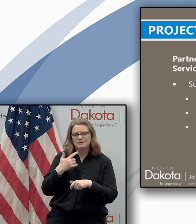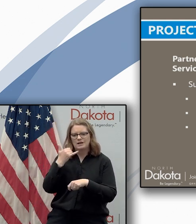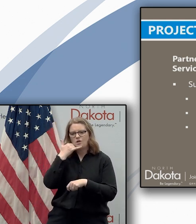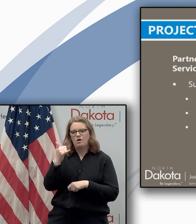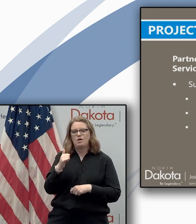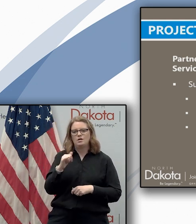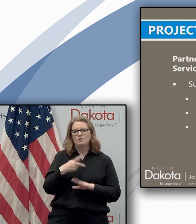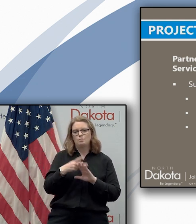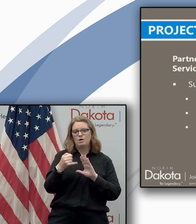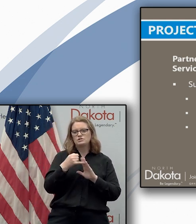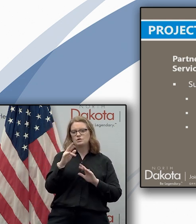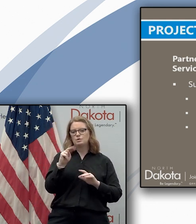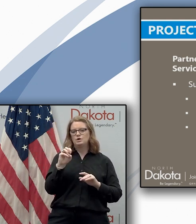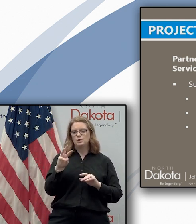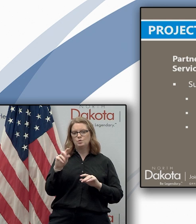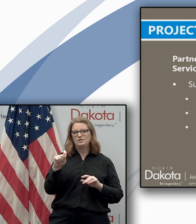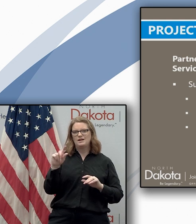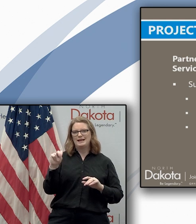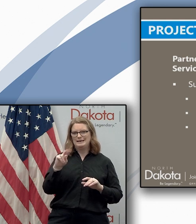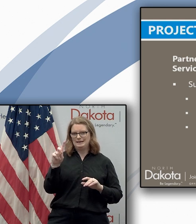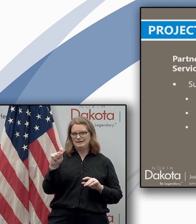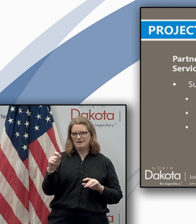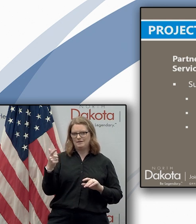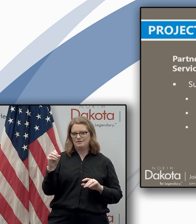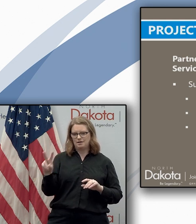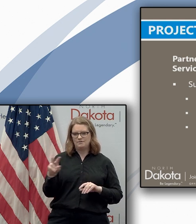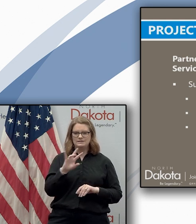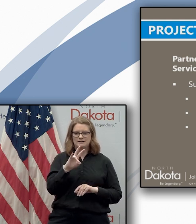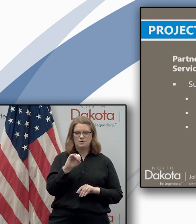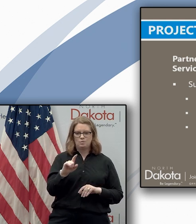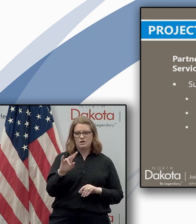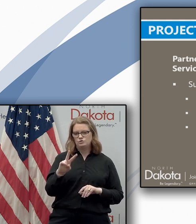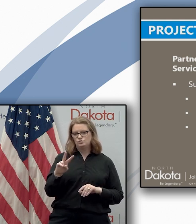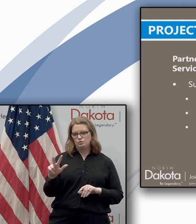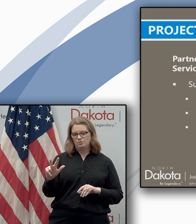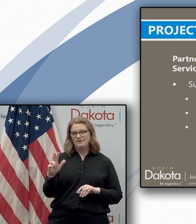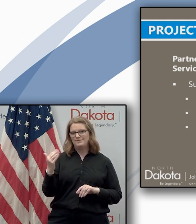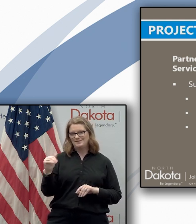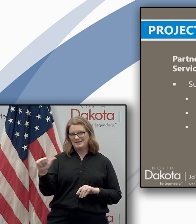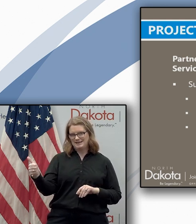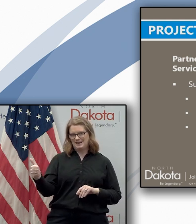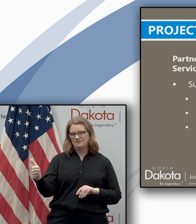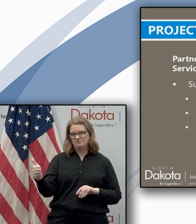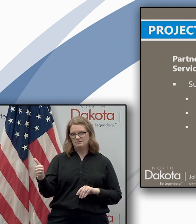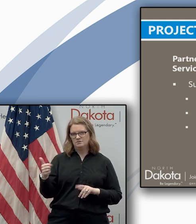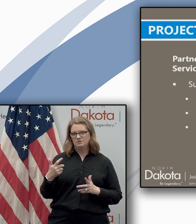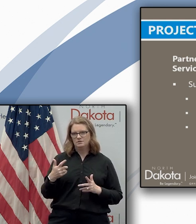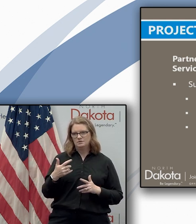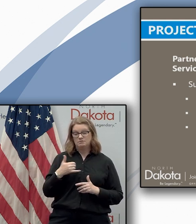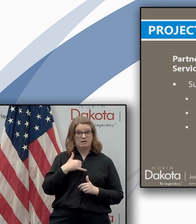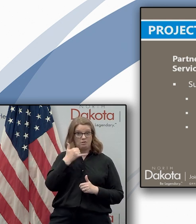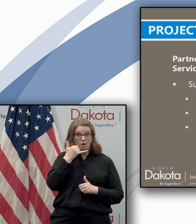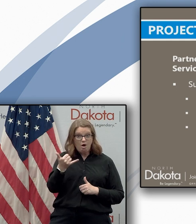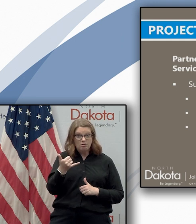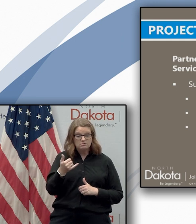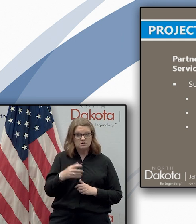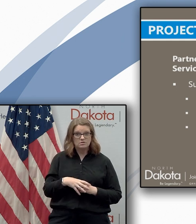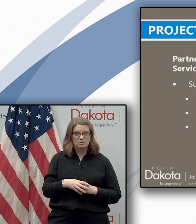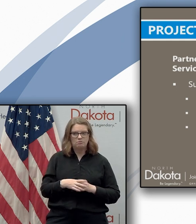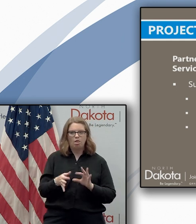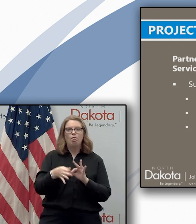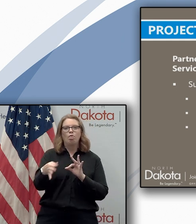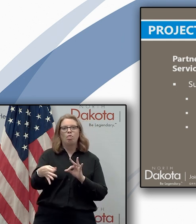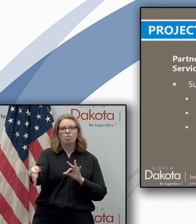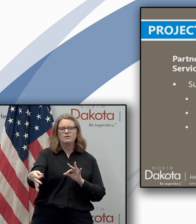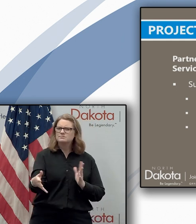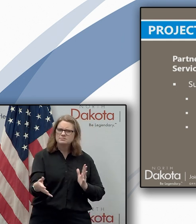renew dot nd.gov or call 701-223-1510 uh and call now don't delay if you've got